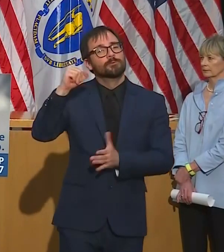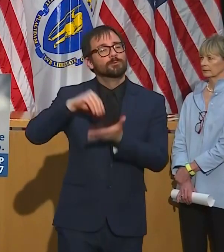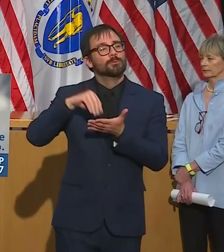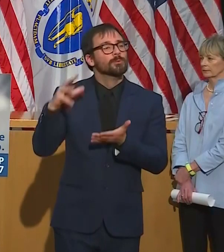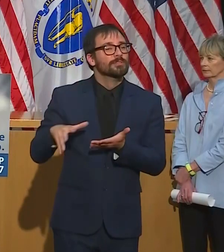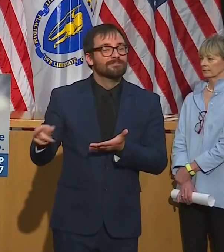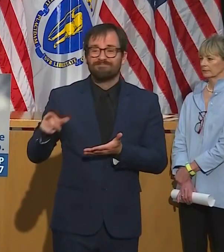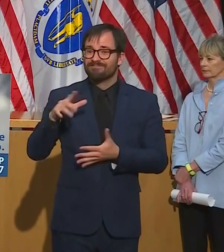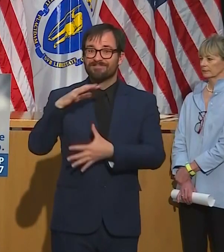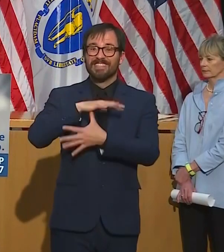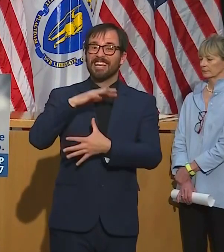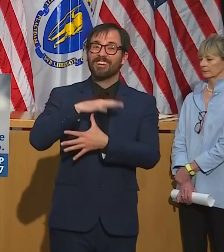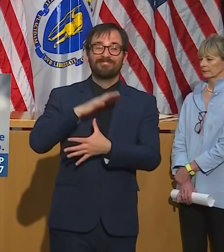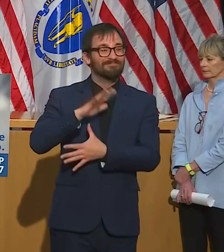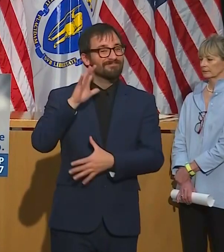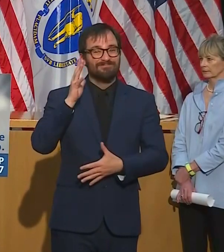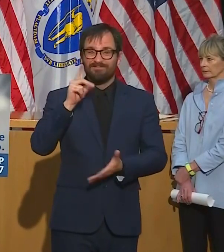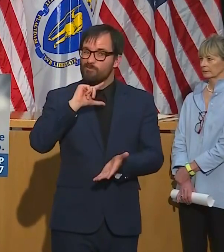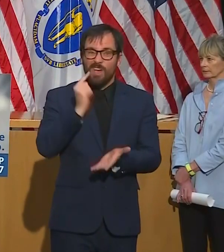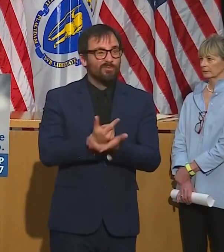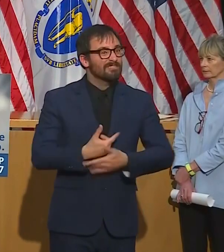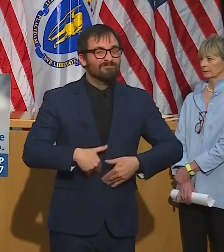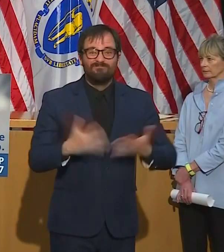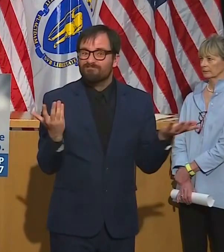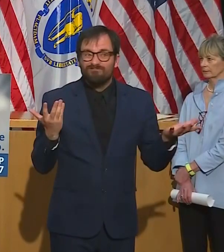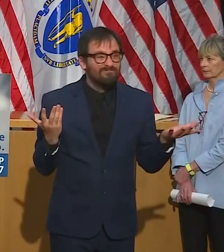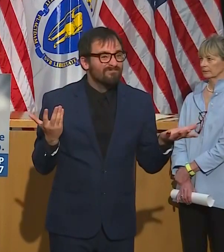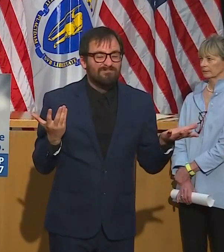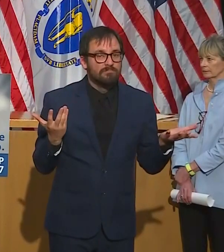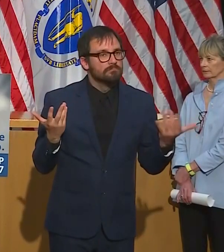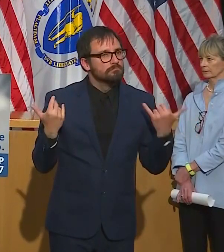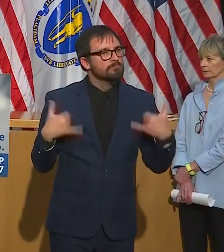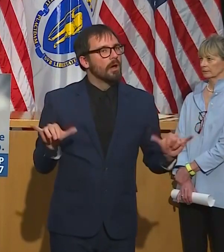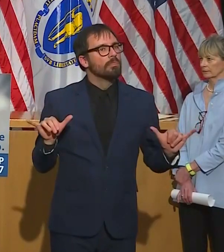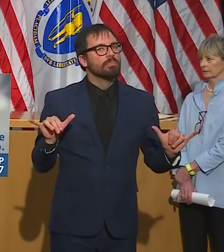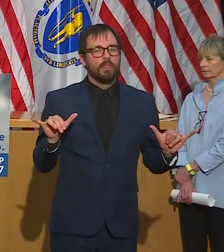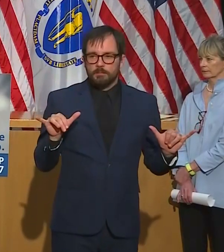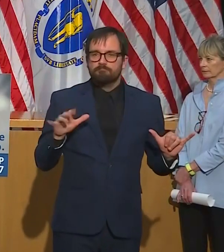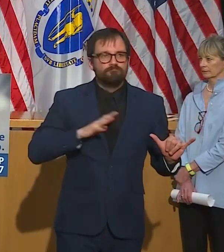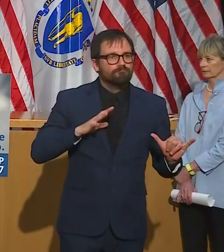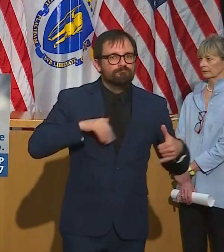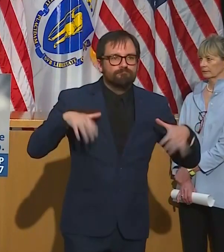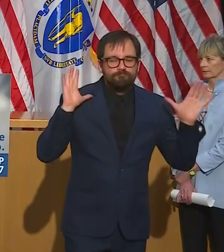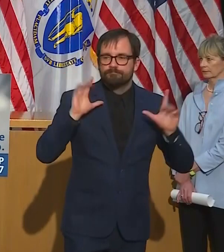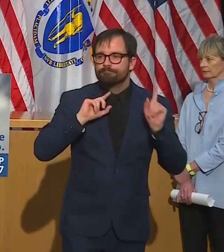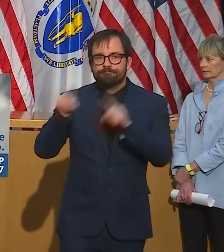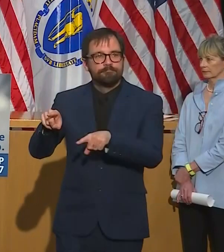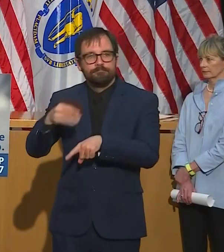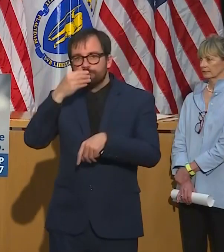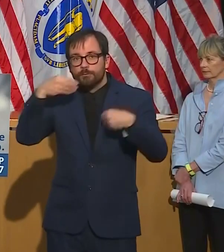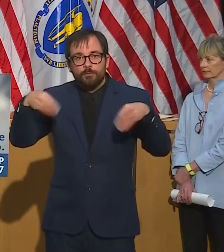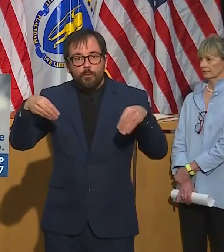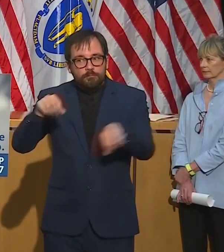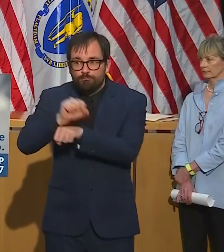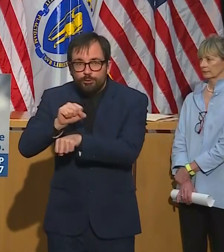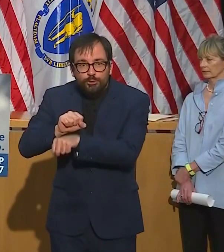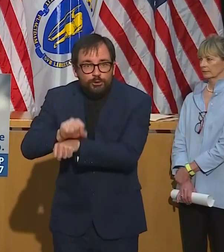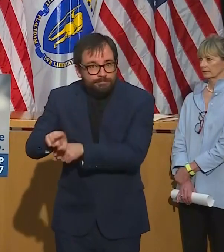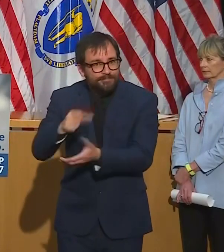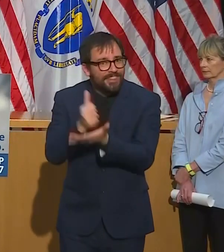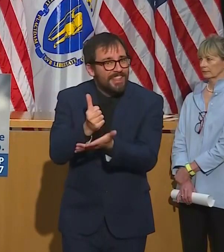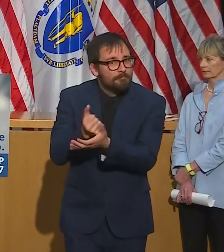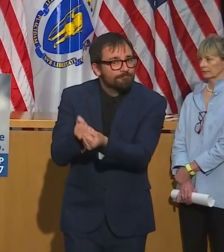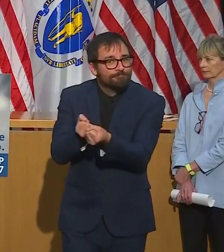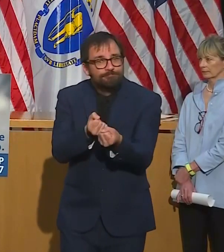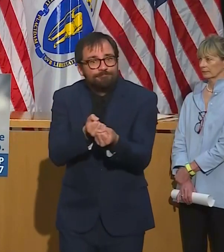short are taking up jobs at their local supermarket so that they can help out in their community. I talked the other day about a woman who